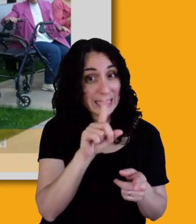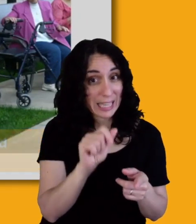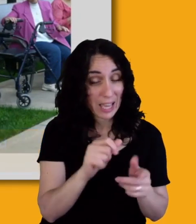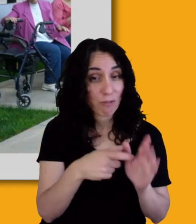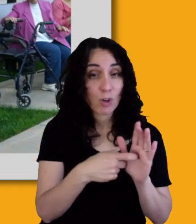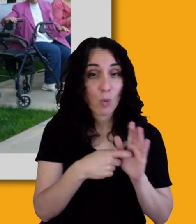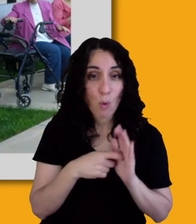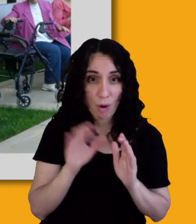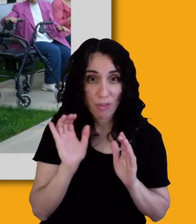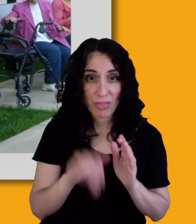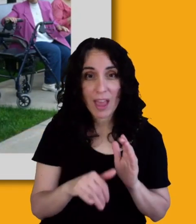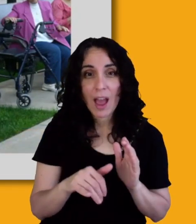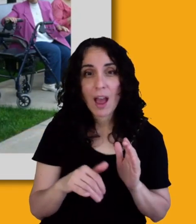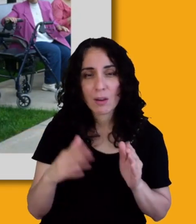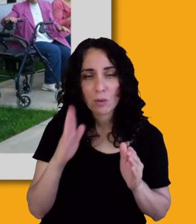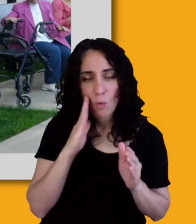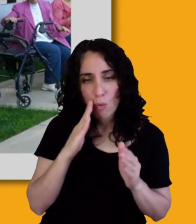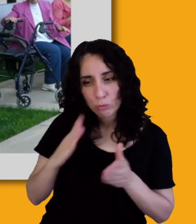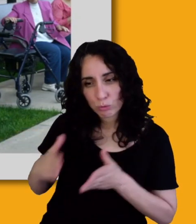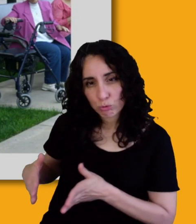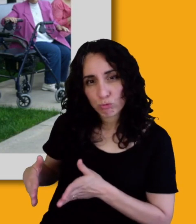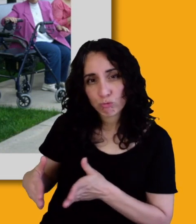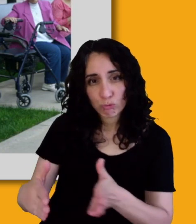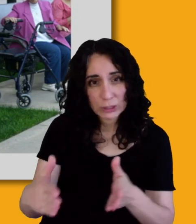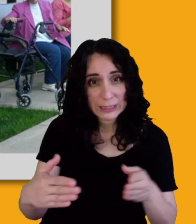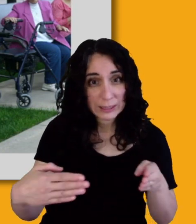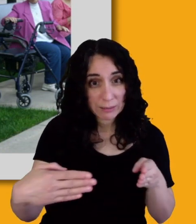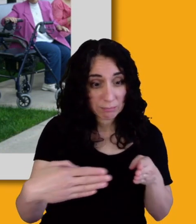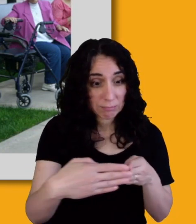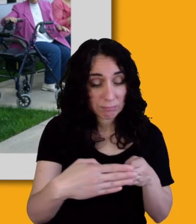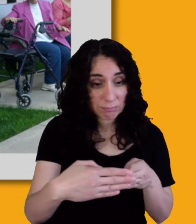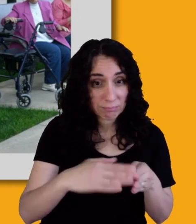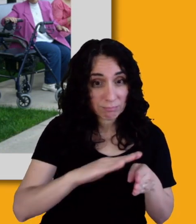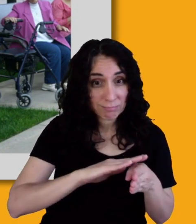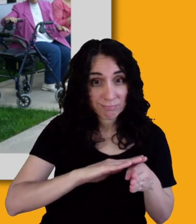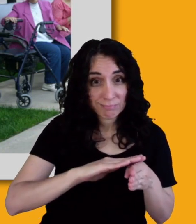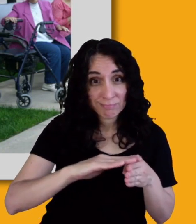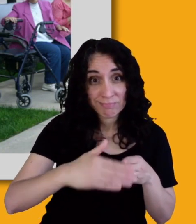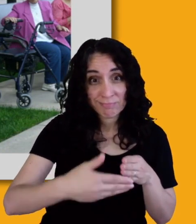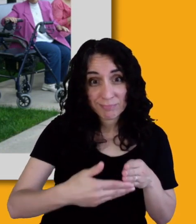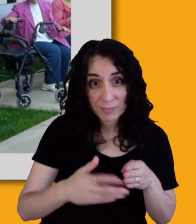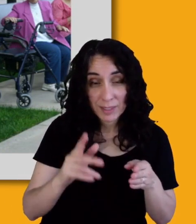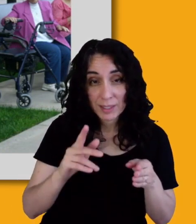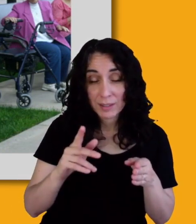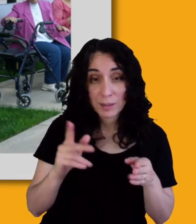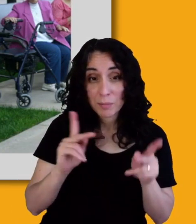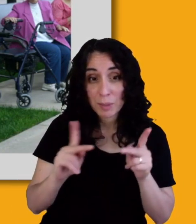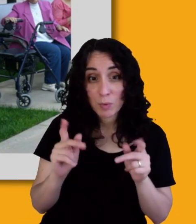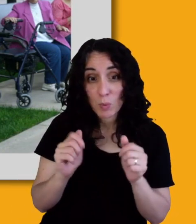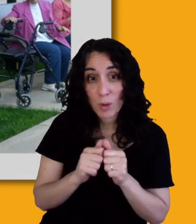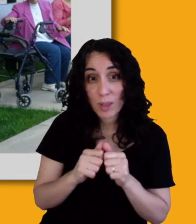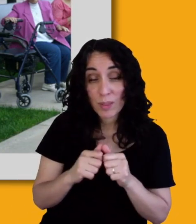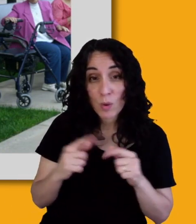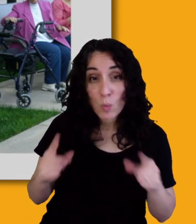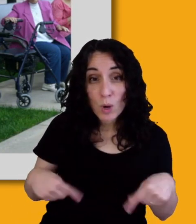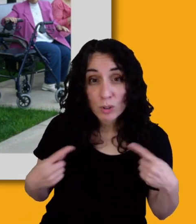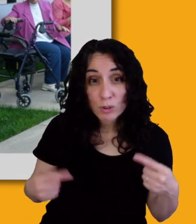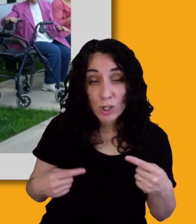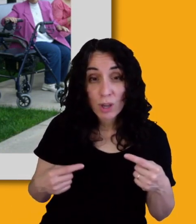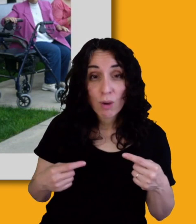And we all know how poorly they work in some cities, including New York. Um, and that, you know, I would